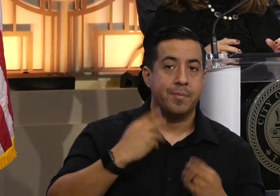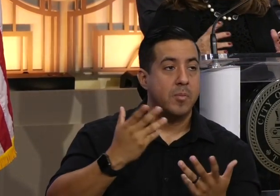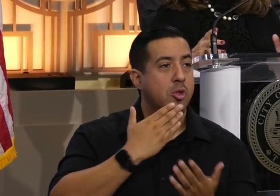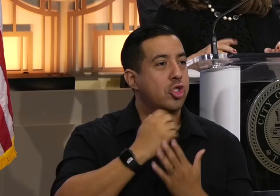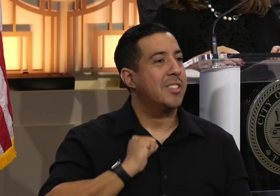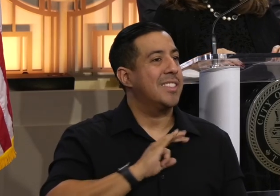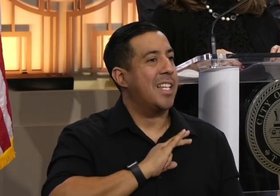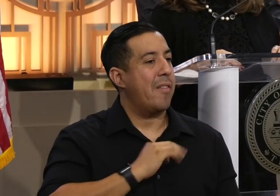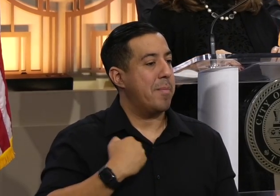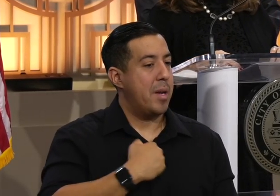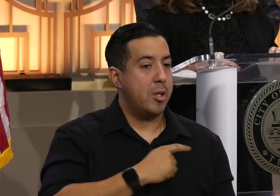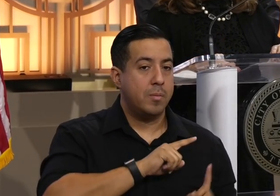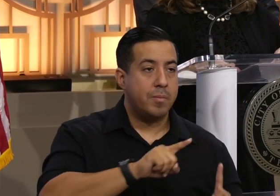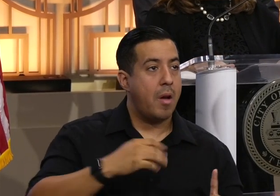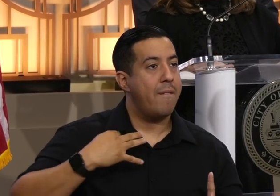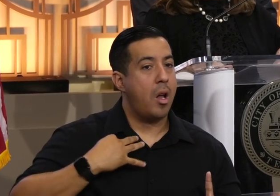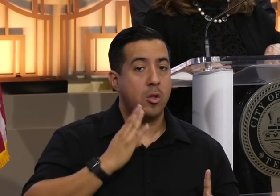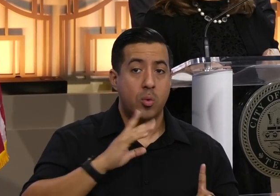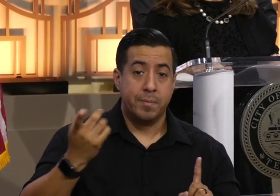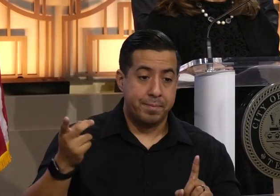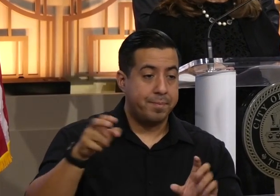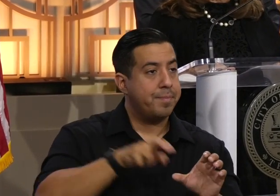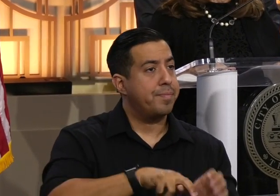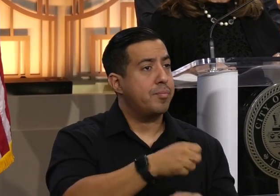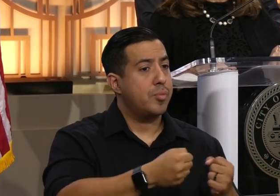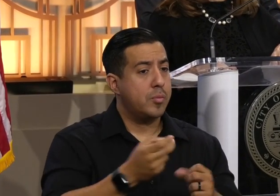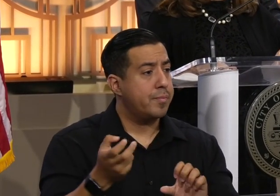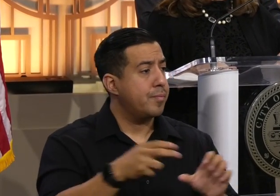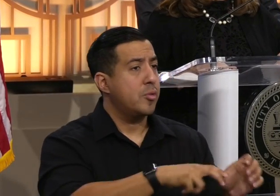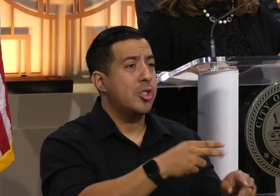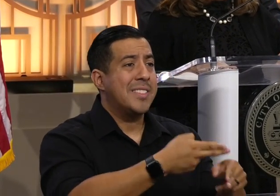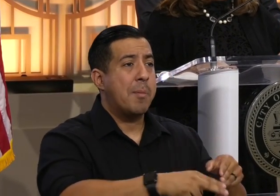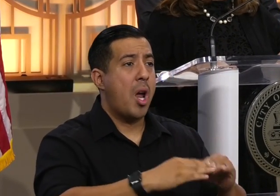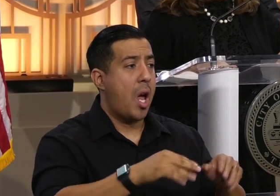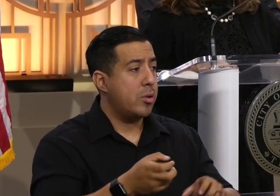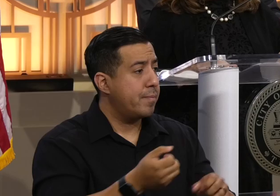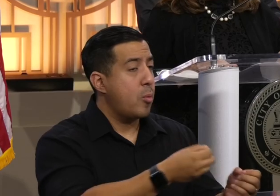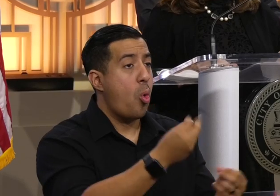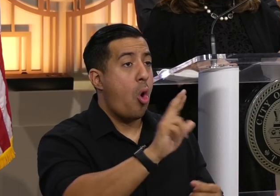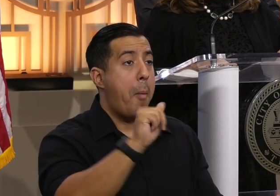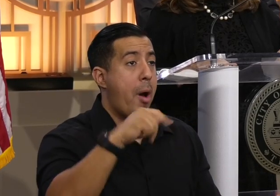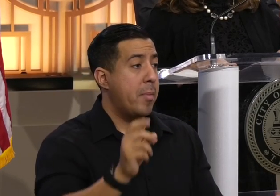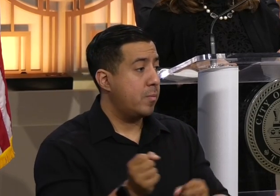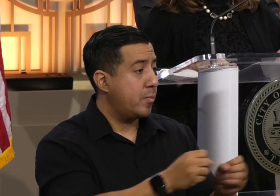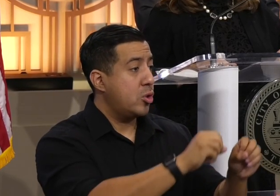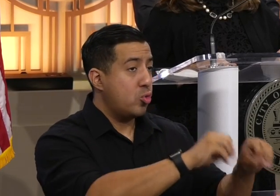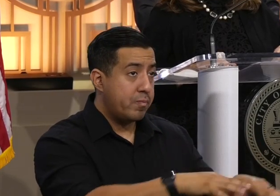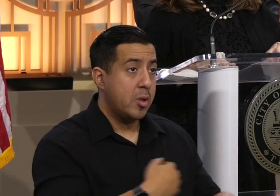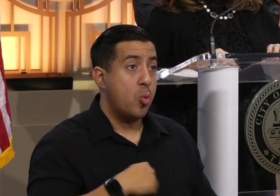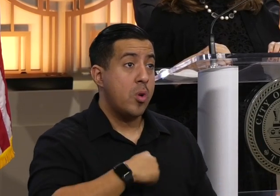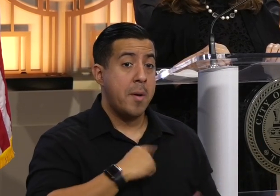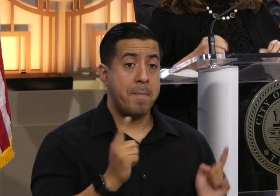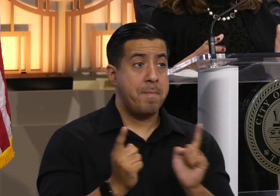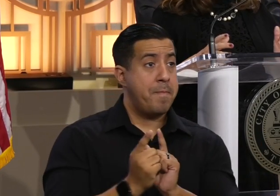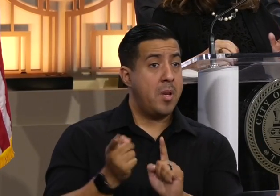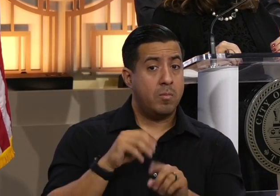member and volunteer who then drive them either to temporary housing or to their apartment. When we greet them, we make sure that